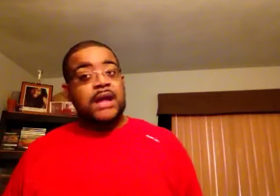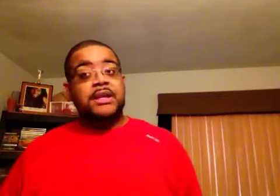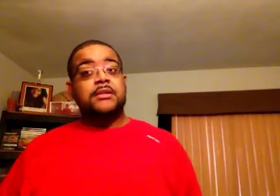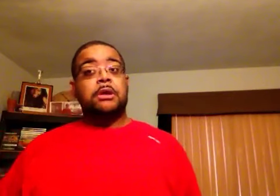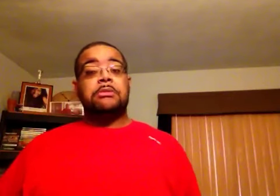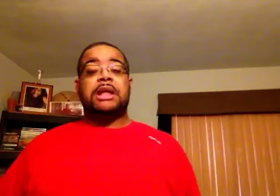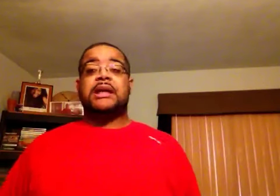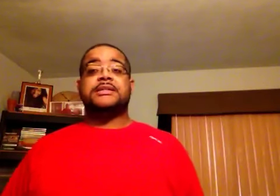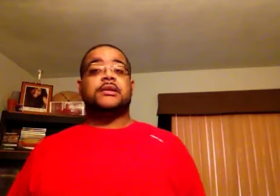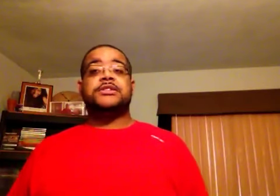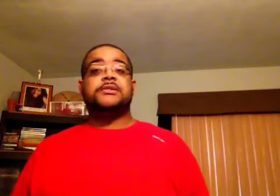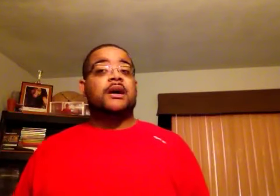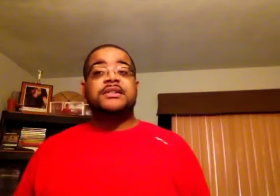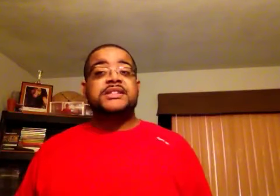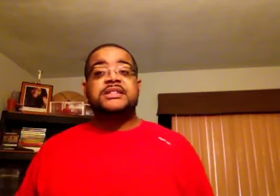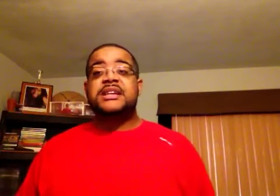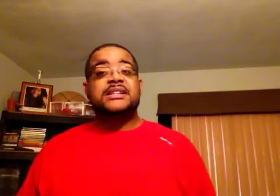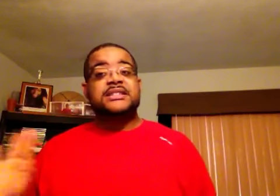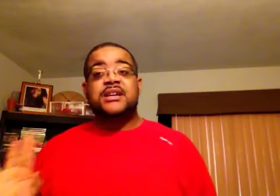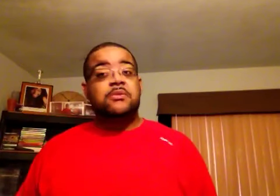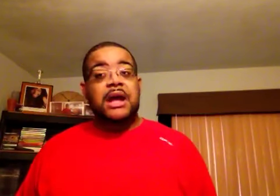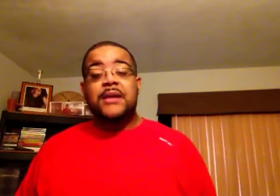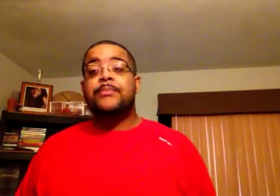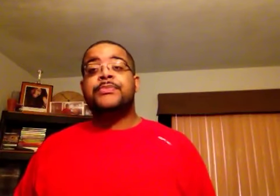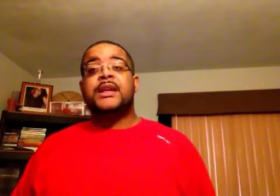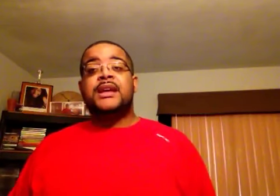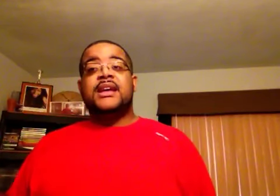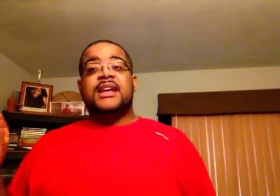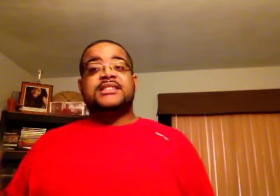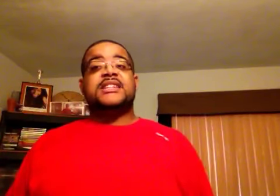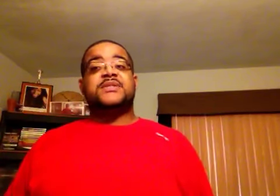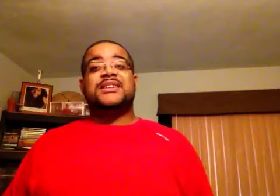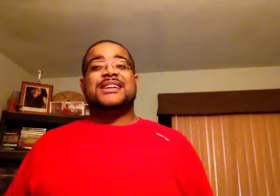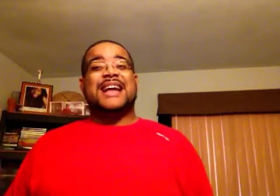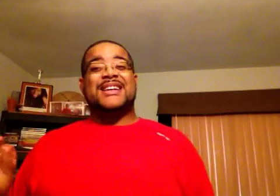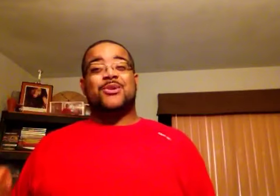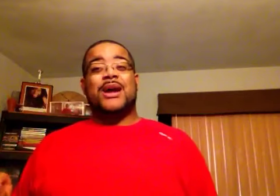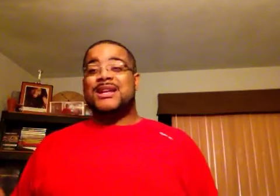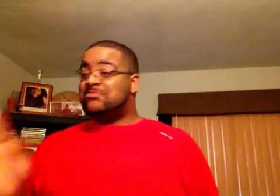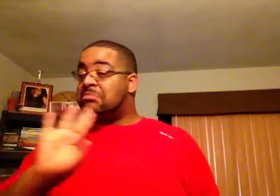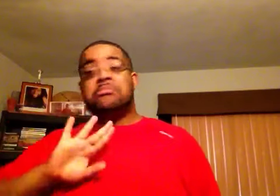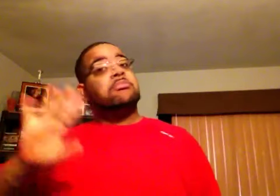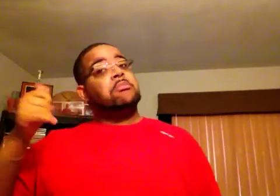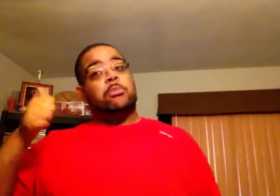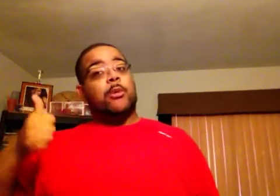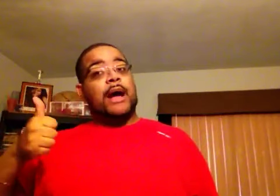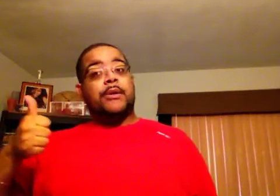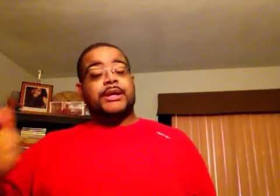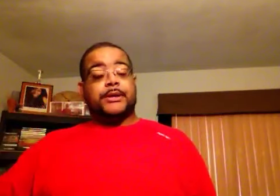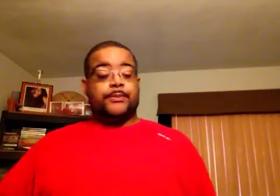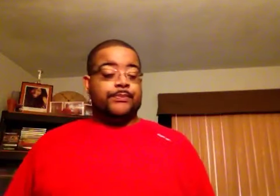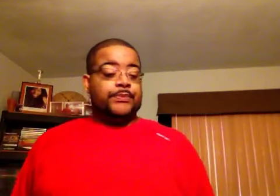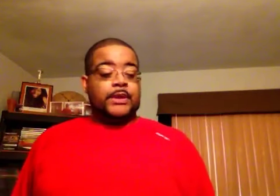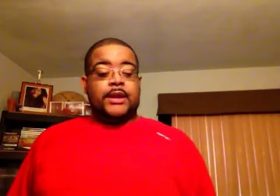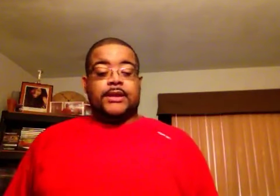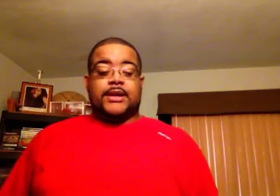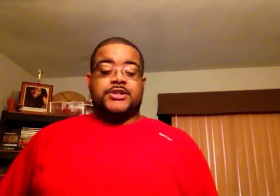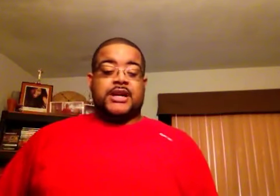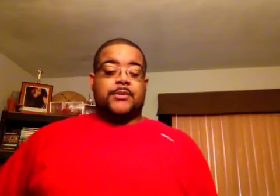nah, nothing wrong with that, as long as you do it artistically, and it's done right, and it's tastefully done and not degrading, more power to you. Now track number